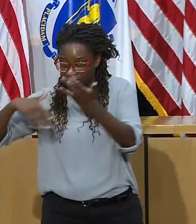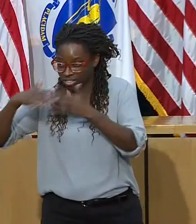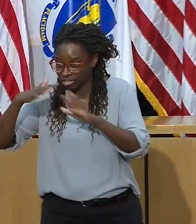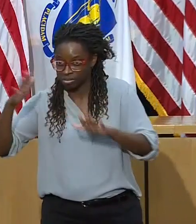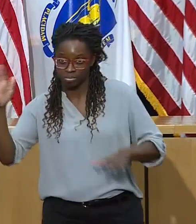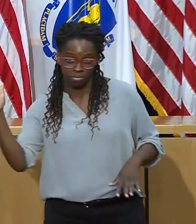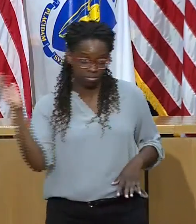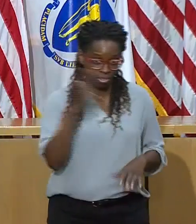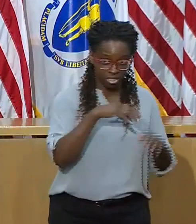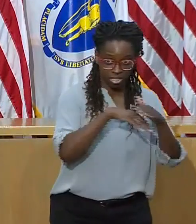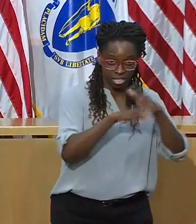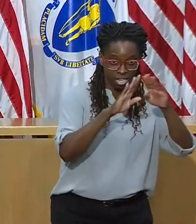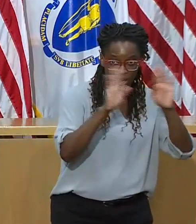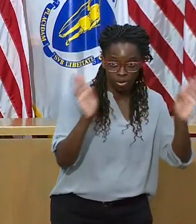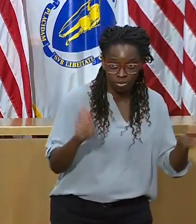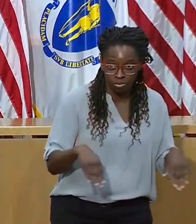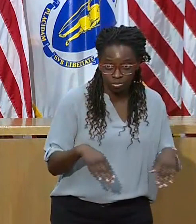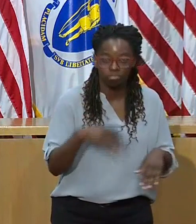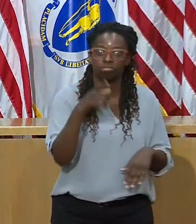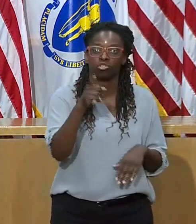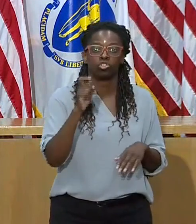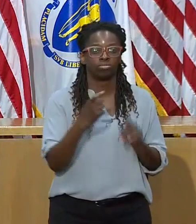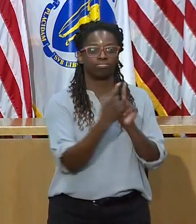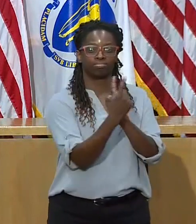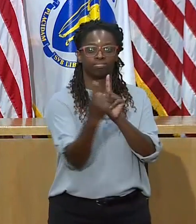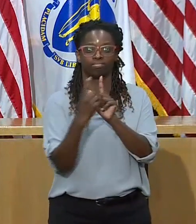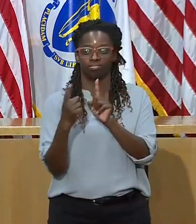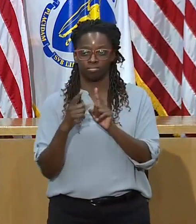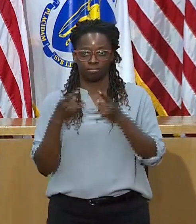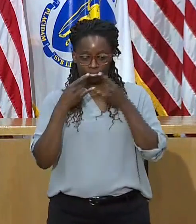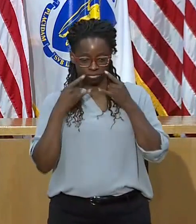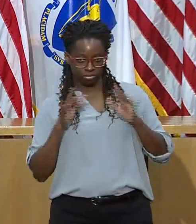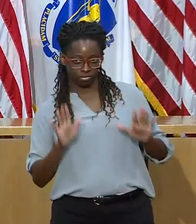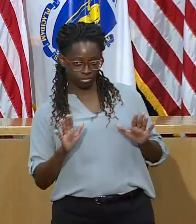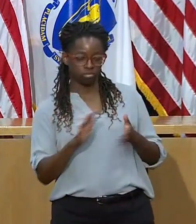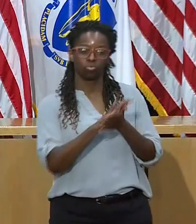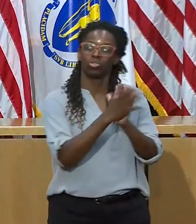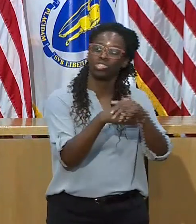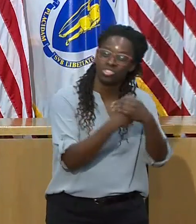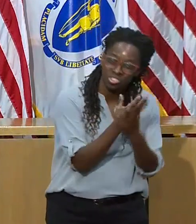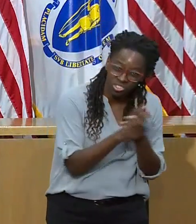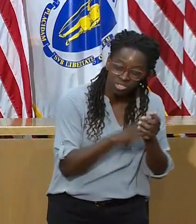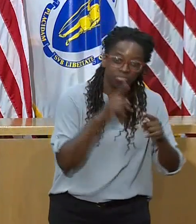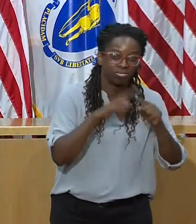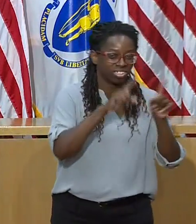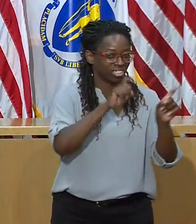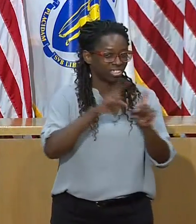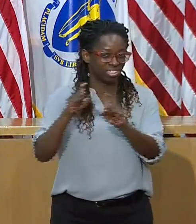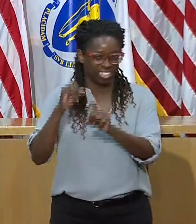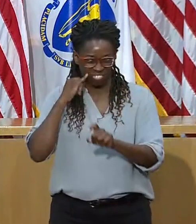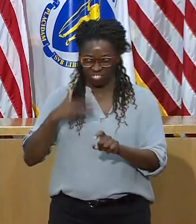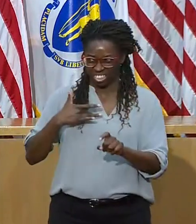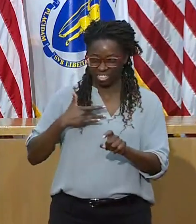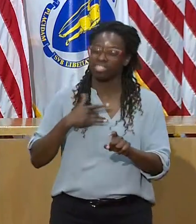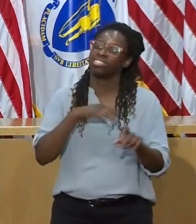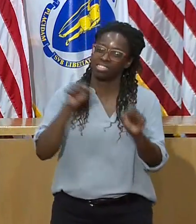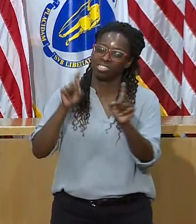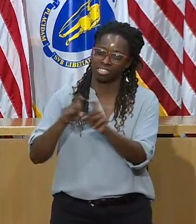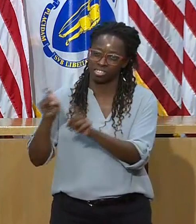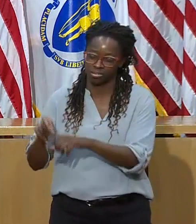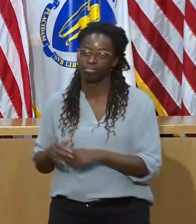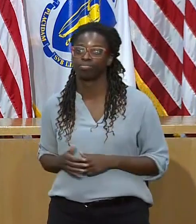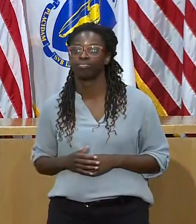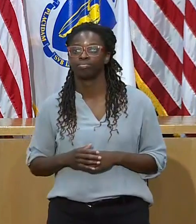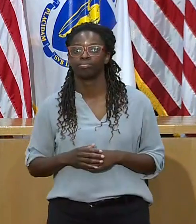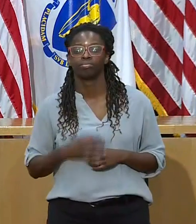and you should get tested. That's why we have so many sites. Use them, stay vigilant